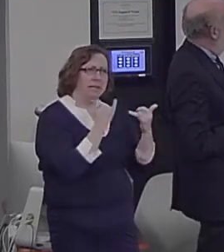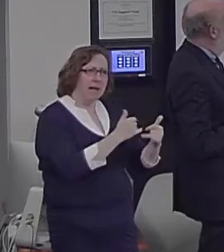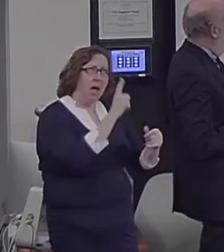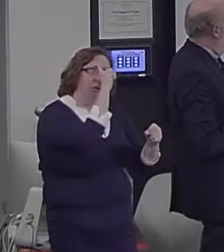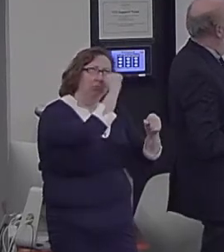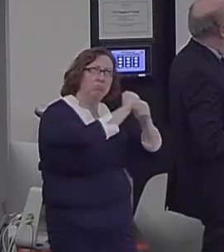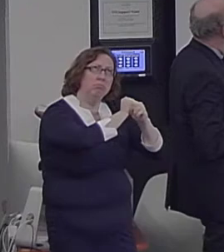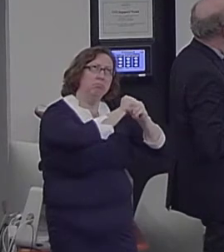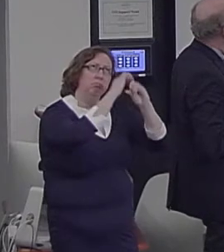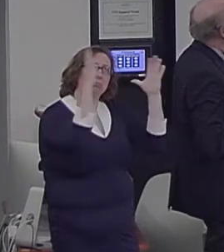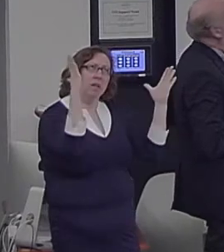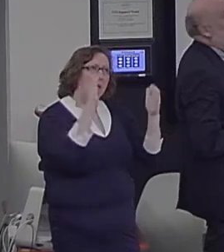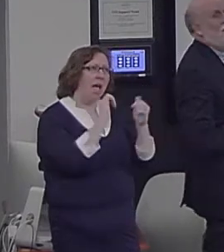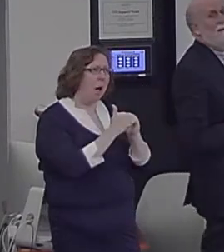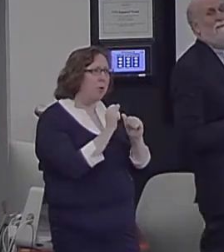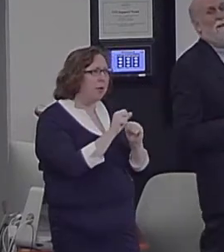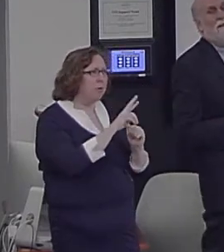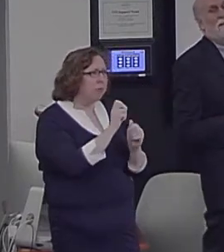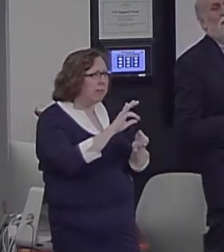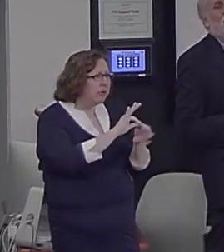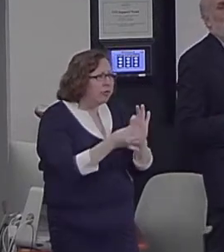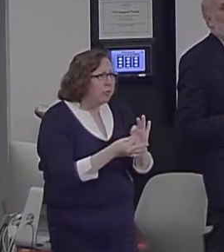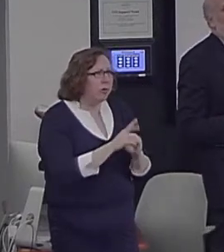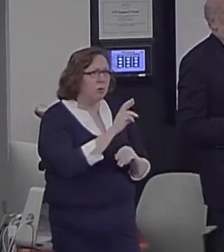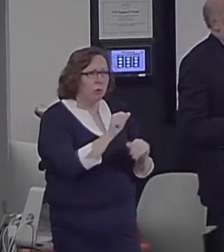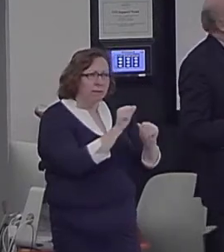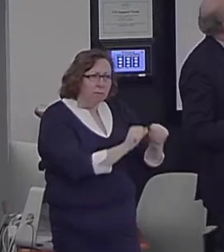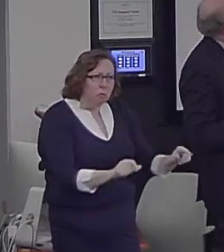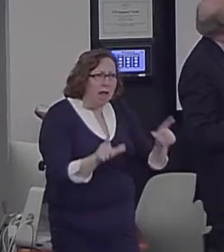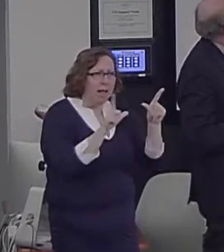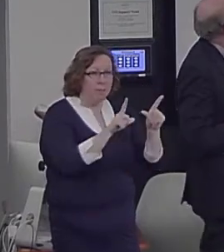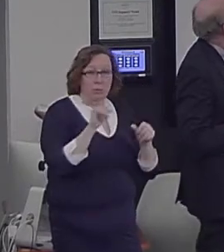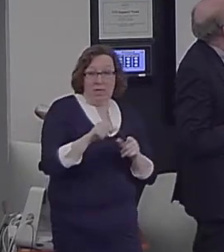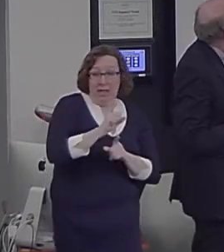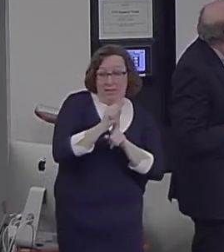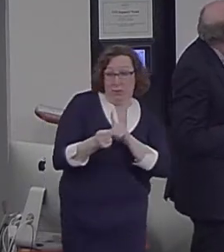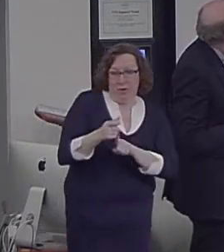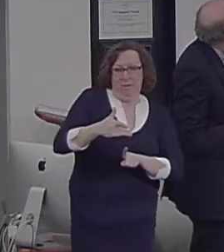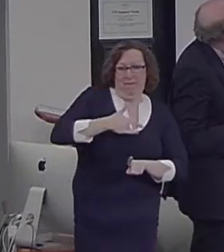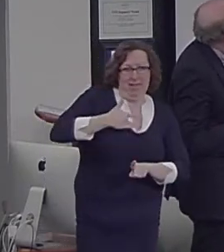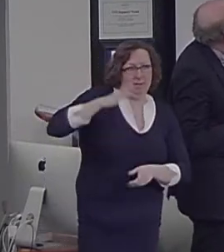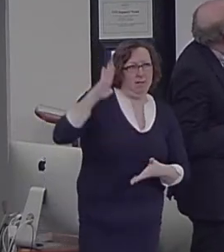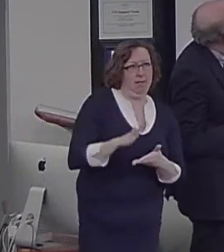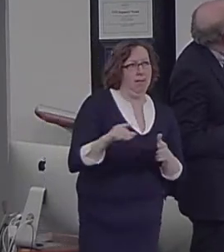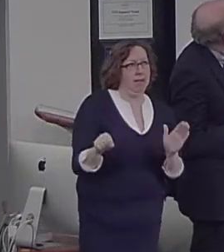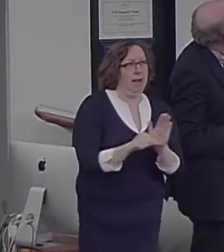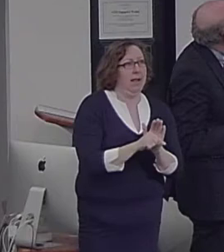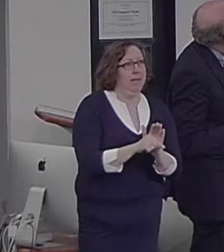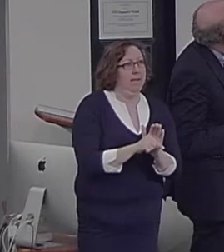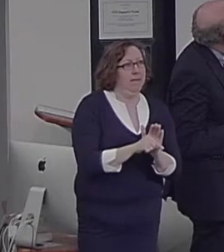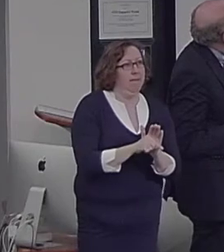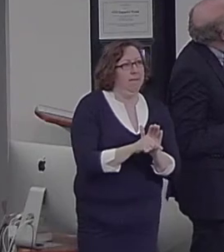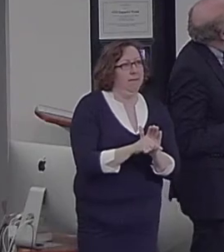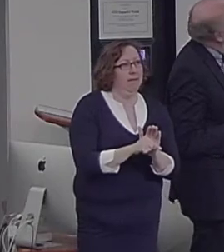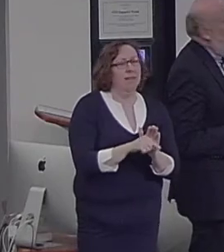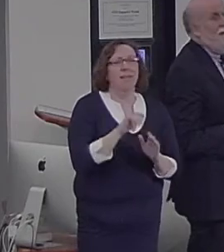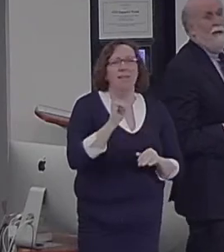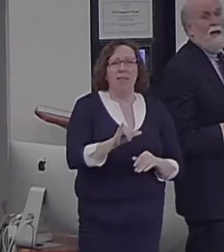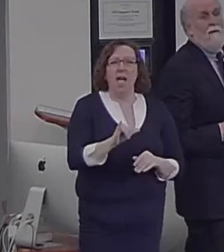reframe the situation so that it feels less negative to you. That's episodic reappraisal. And then they have